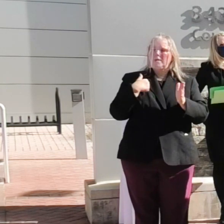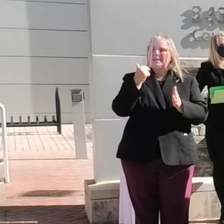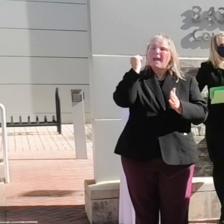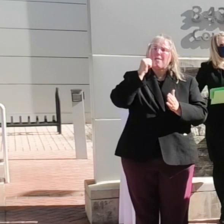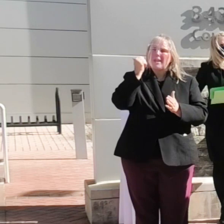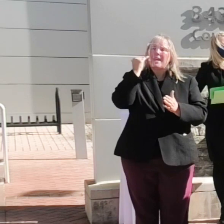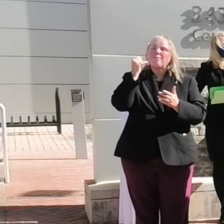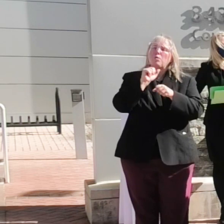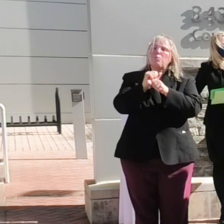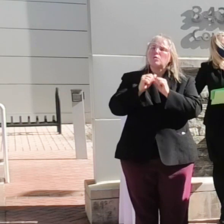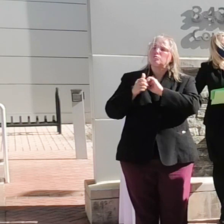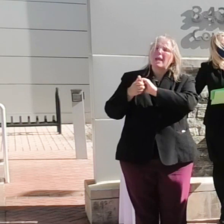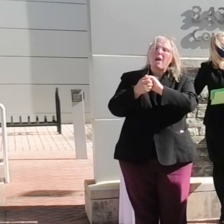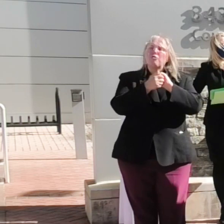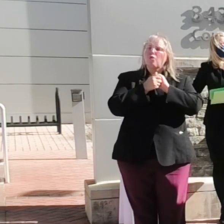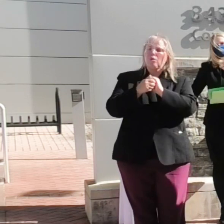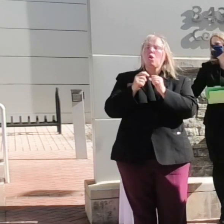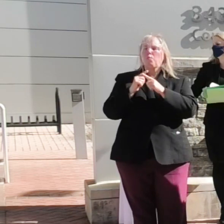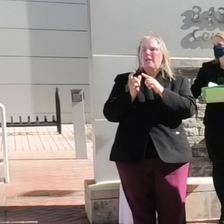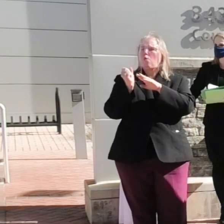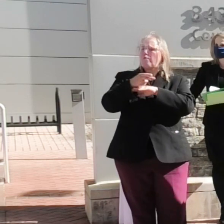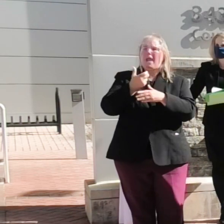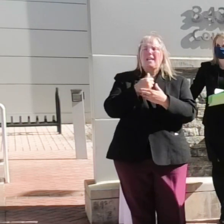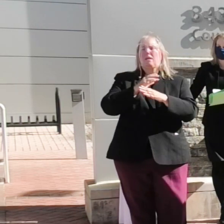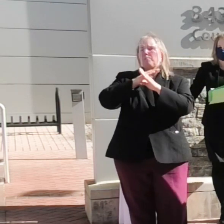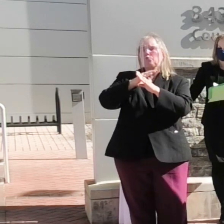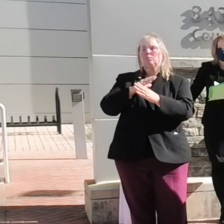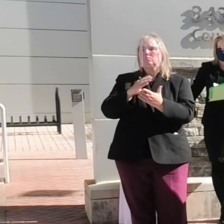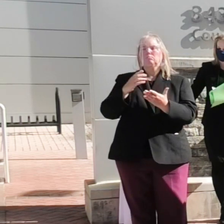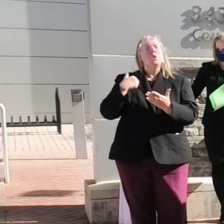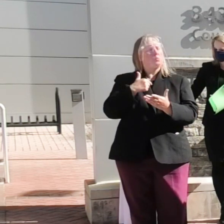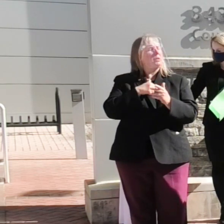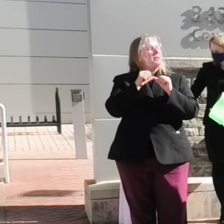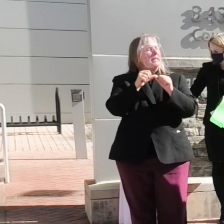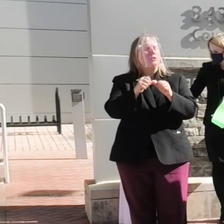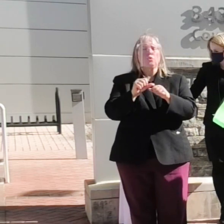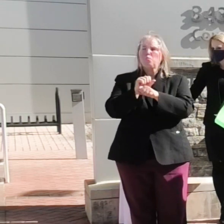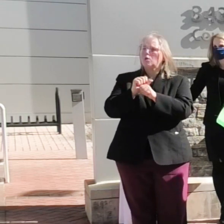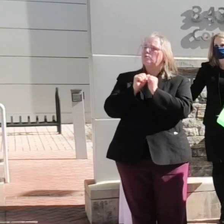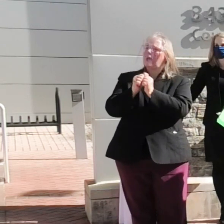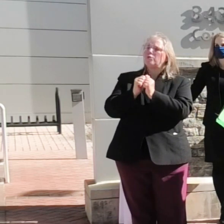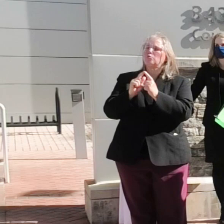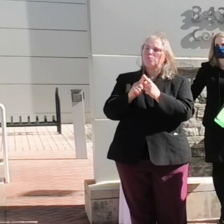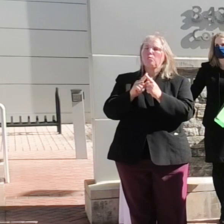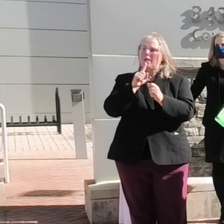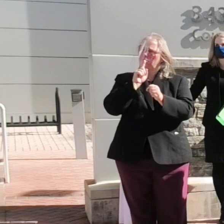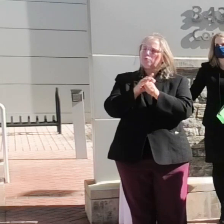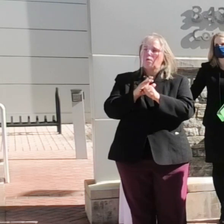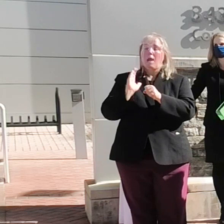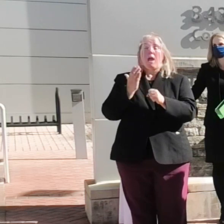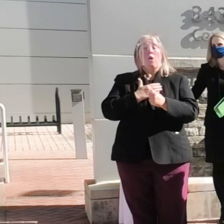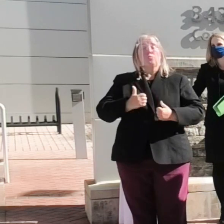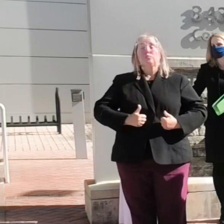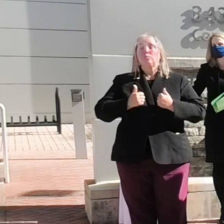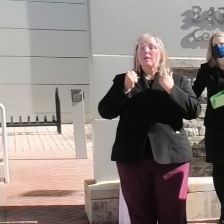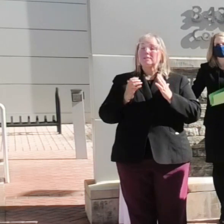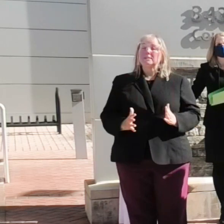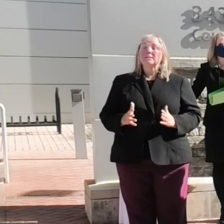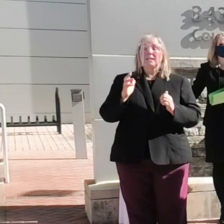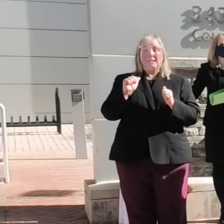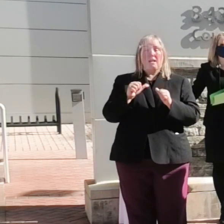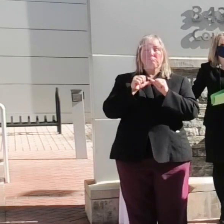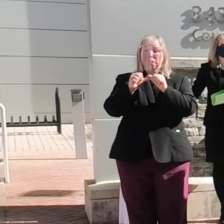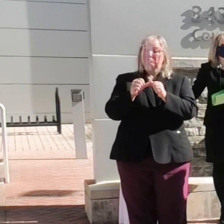overcome any obstacle. Let's continue to work together to ensure that our residents can be safe,